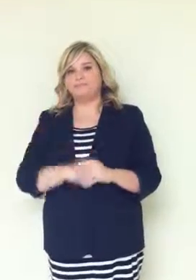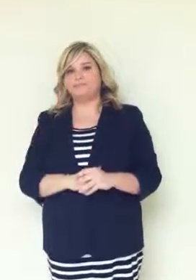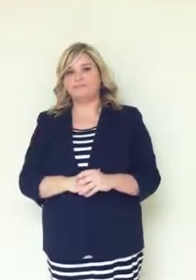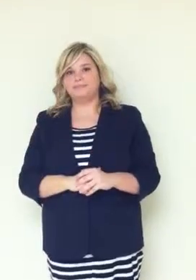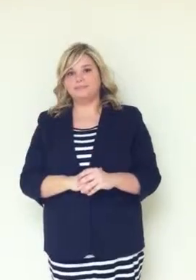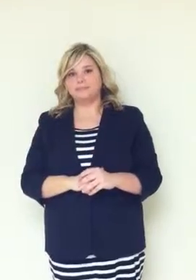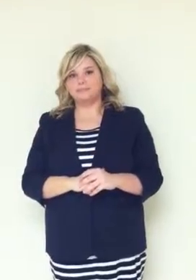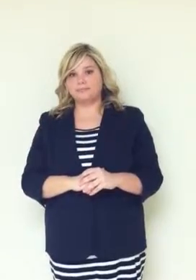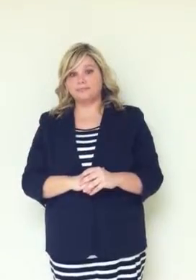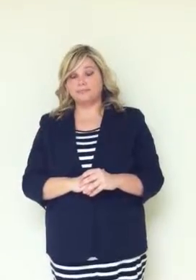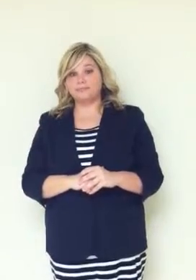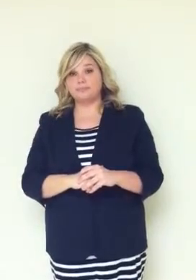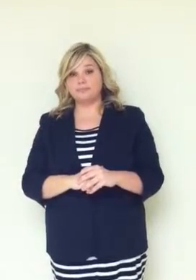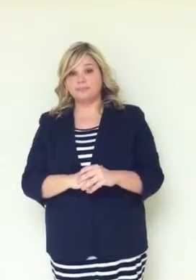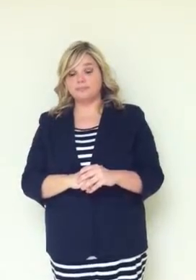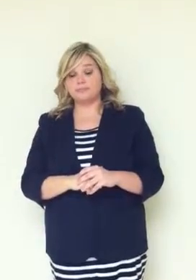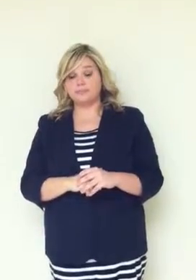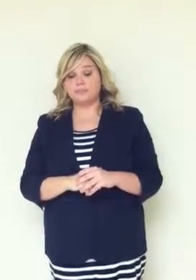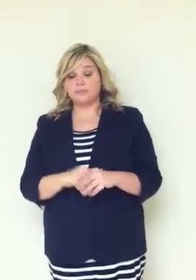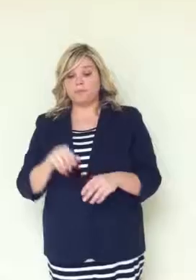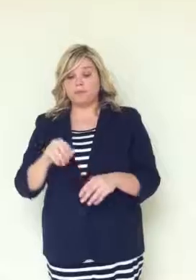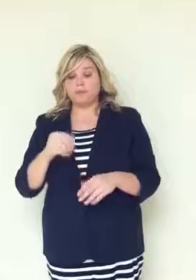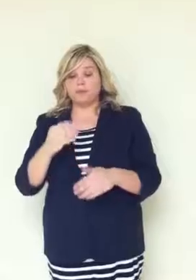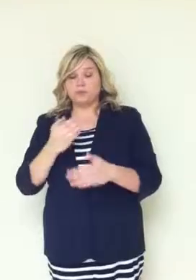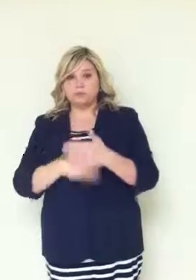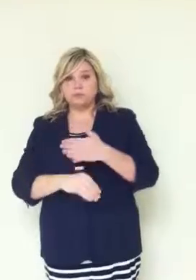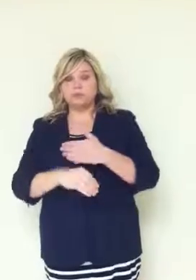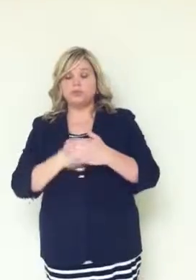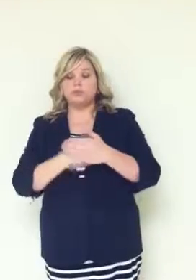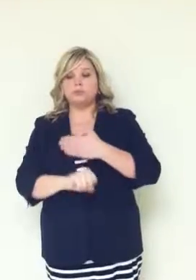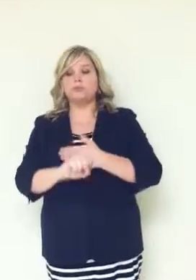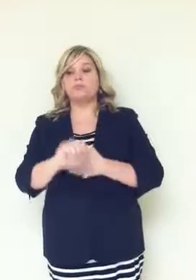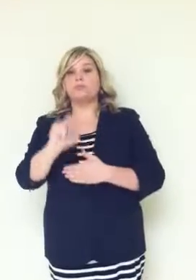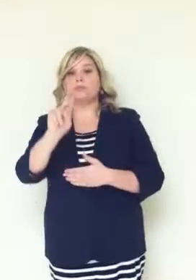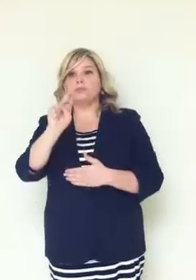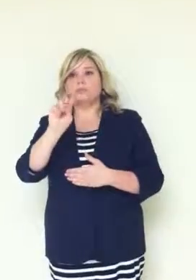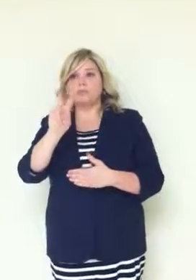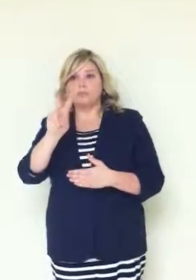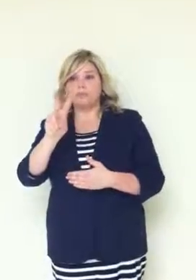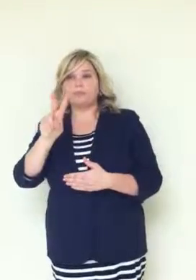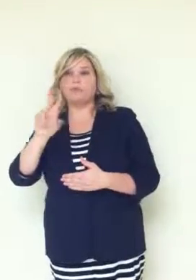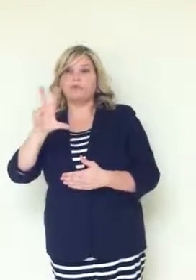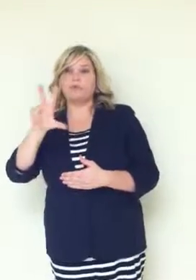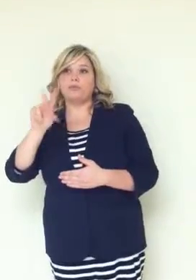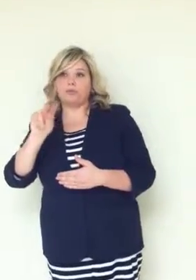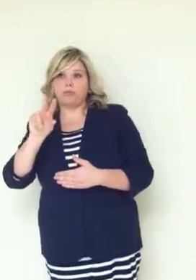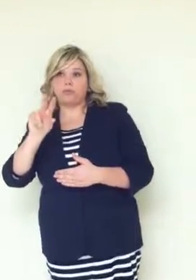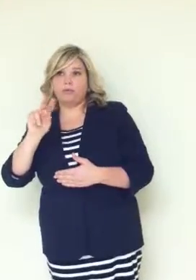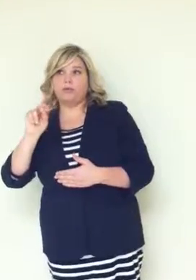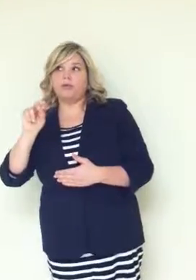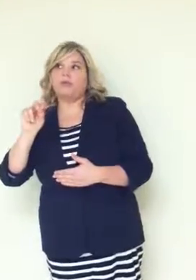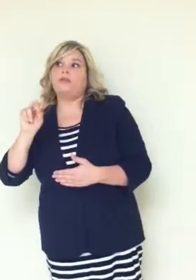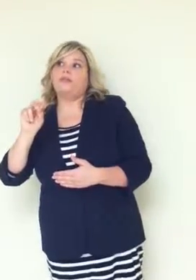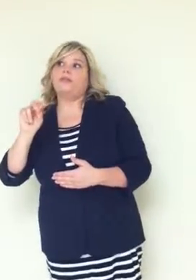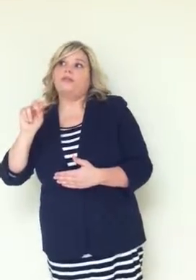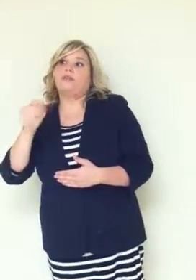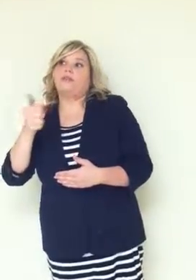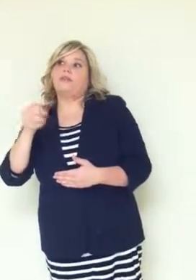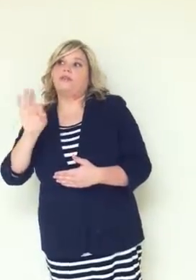was born November 30, 1945 in Garfield, New